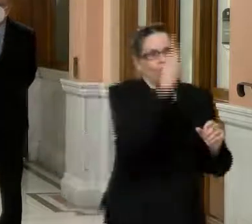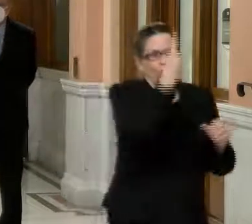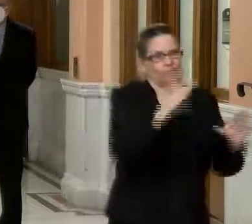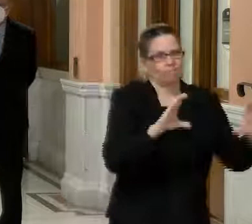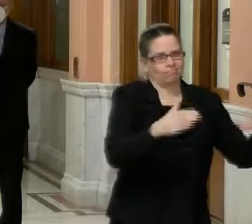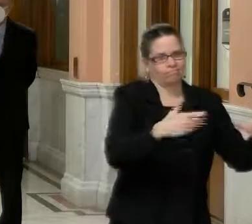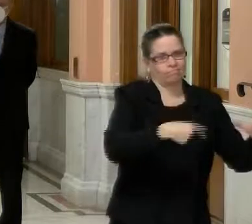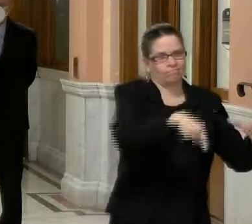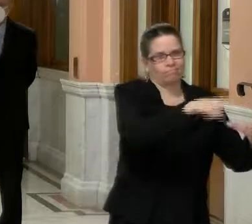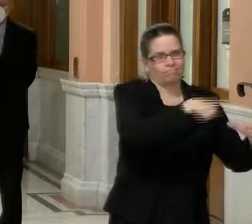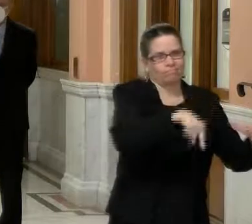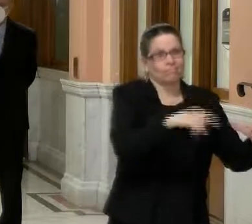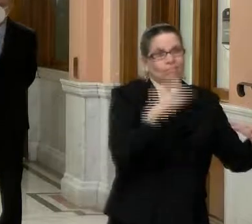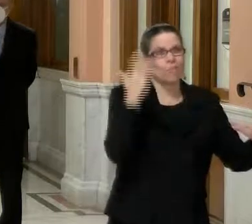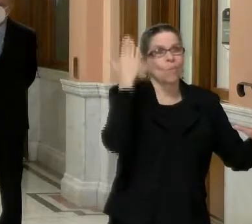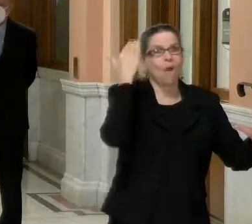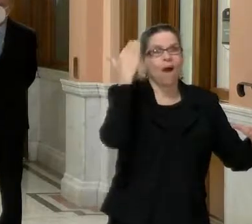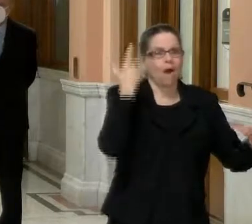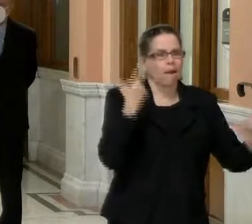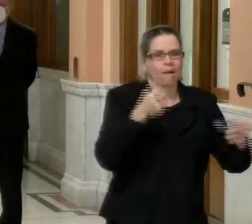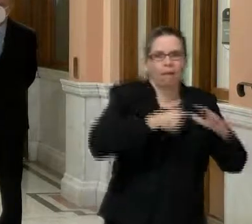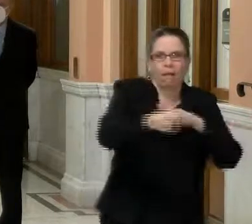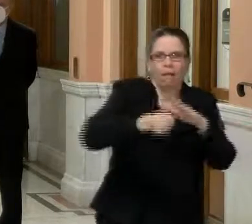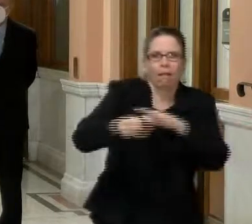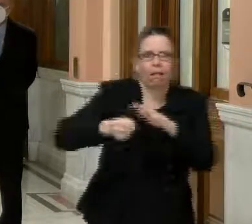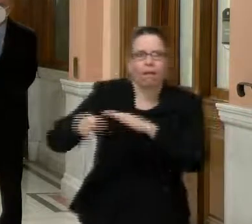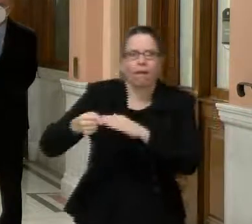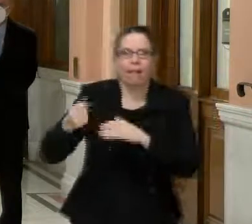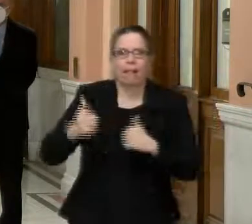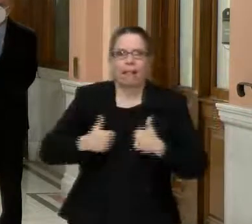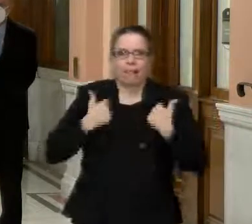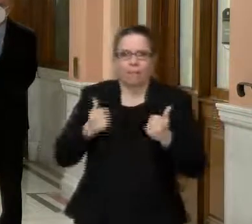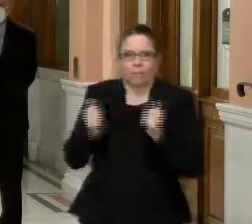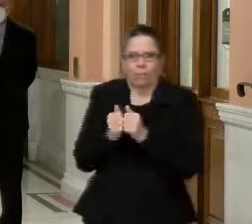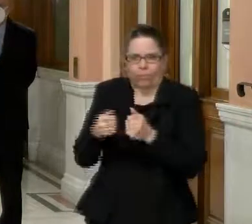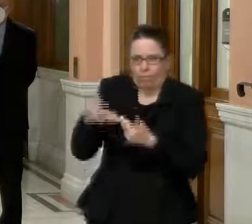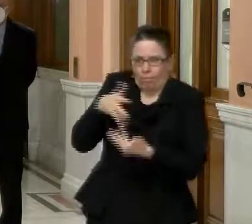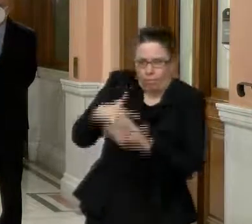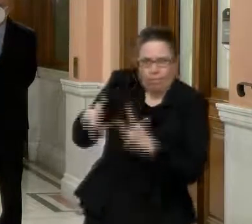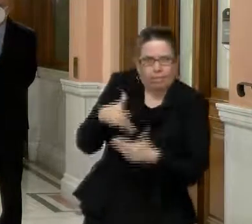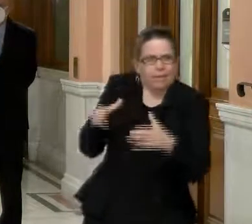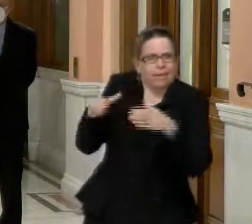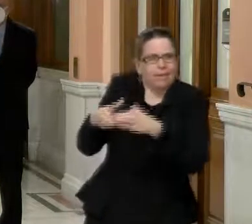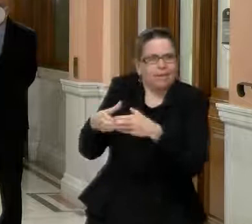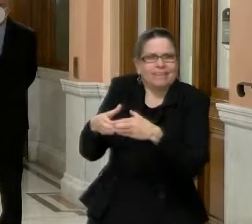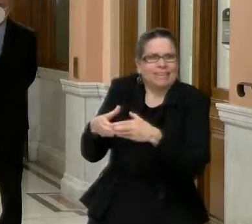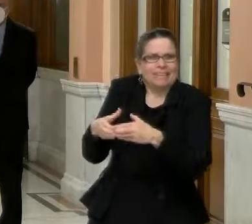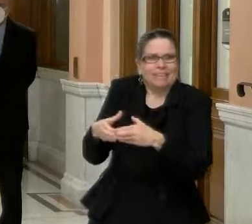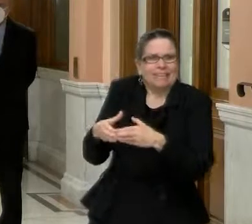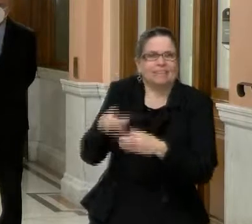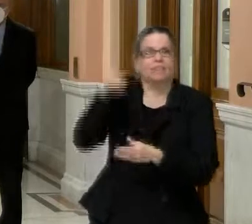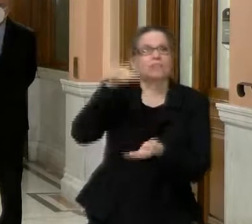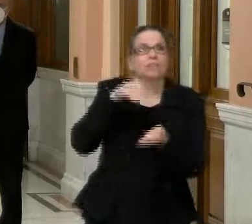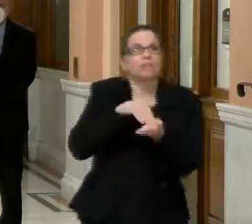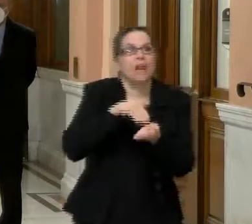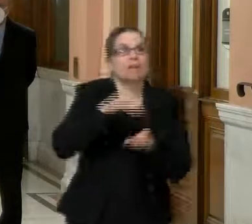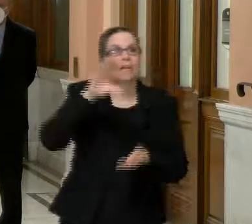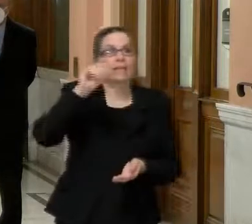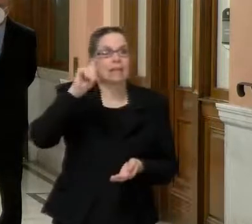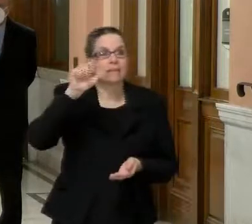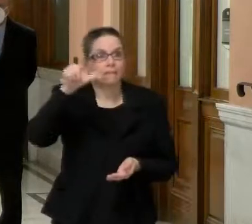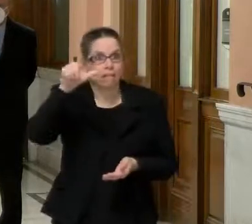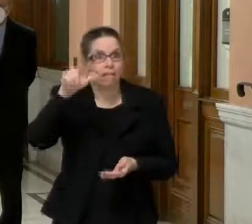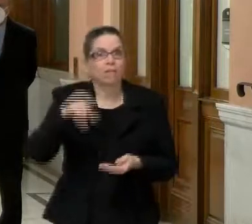many of them live in shelters and other facilities. Uh, and Dr. Castile, uh, supported by a number of medical students,